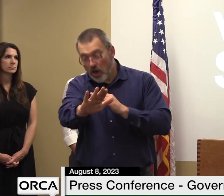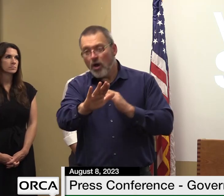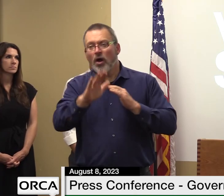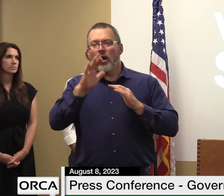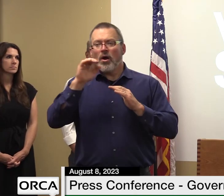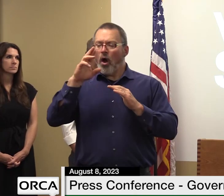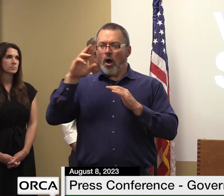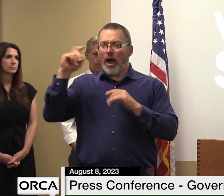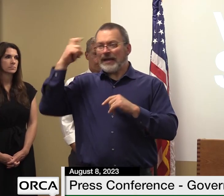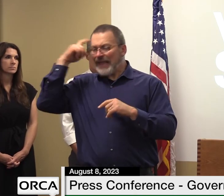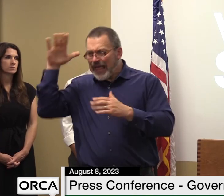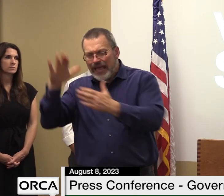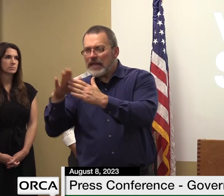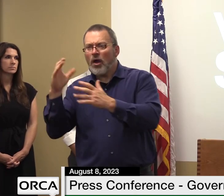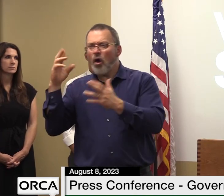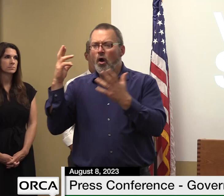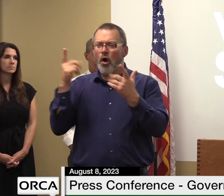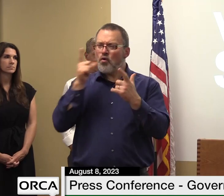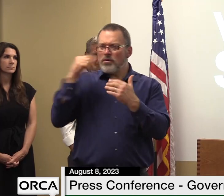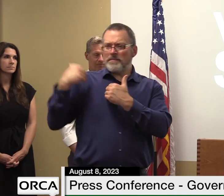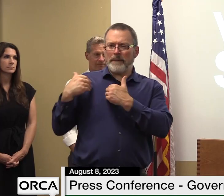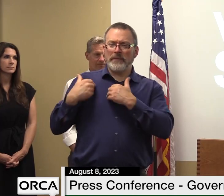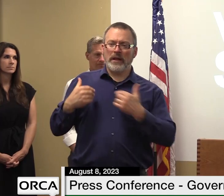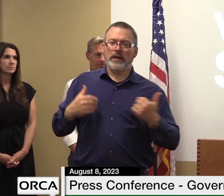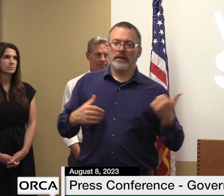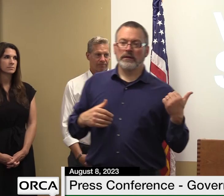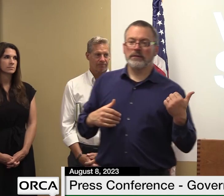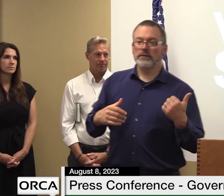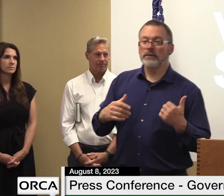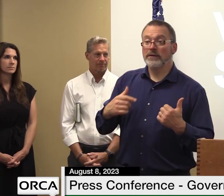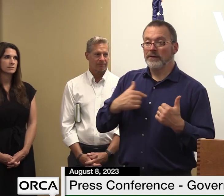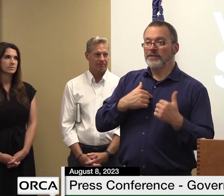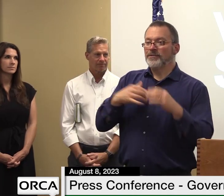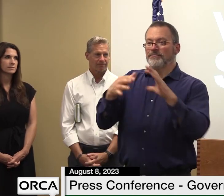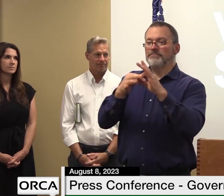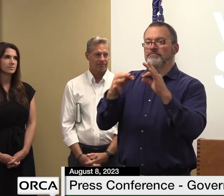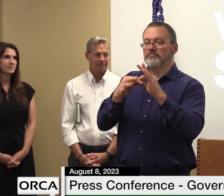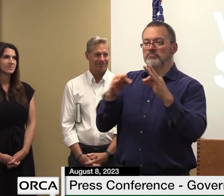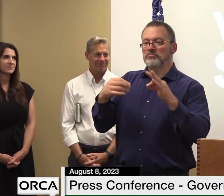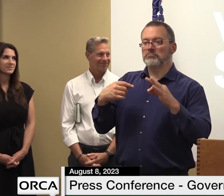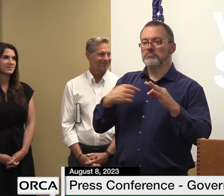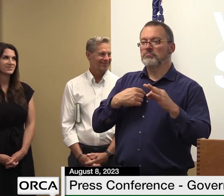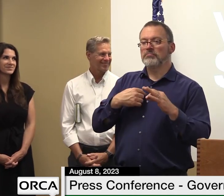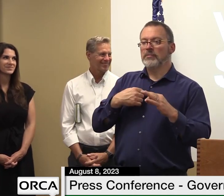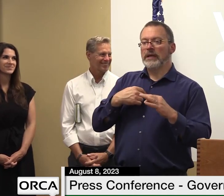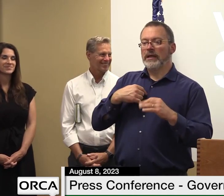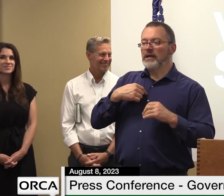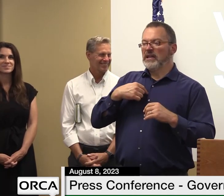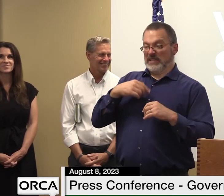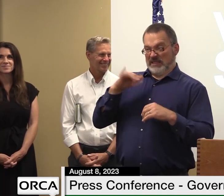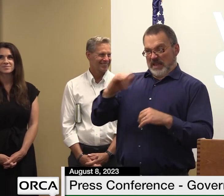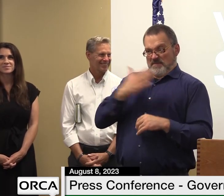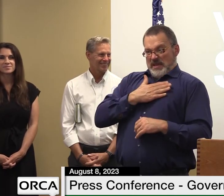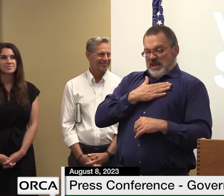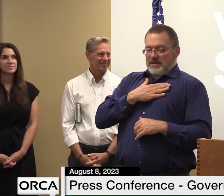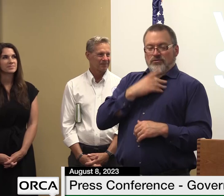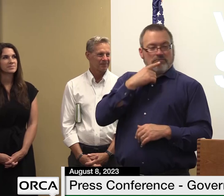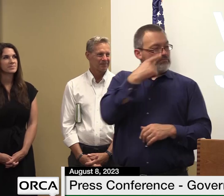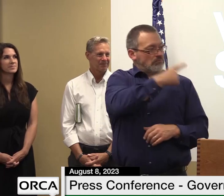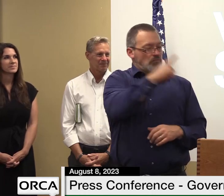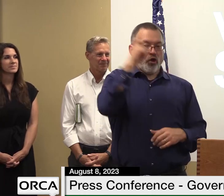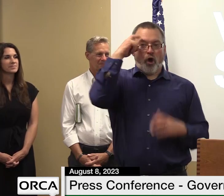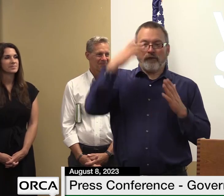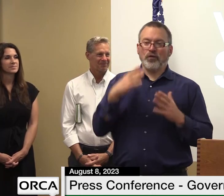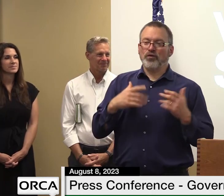park owner with great delight i'm going to tell you that this is the governor's bailiwick not mine um